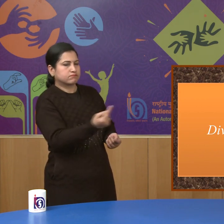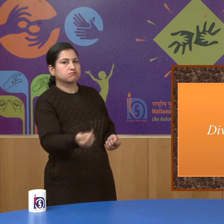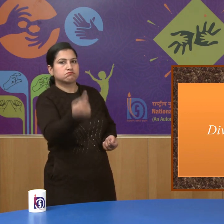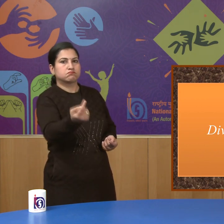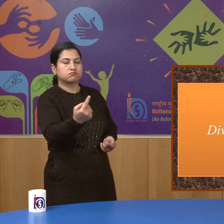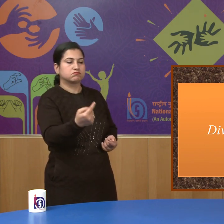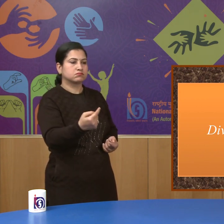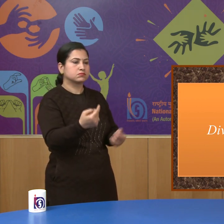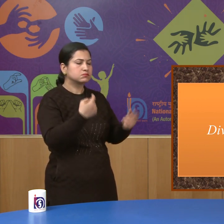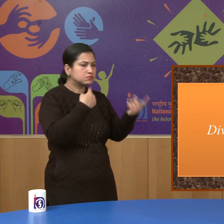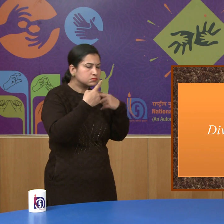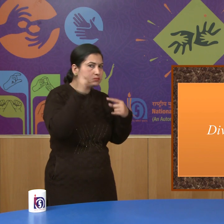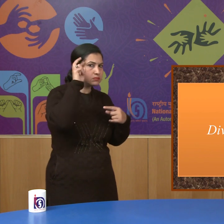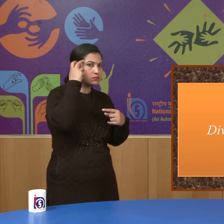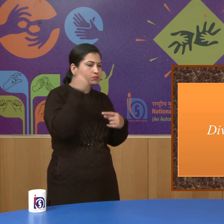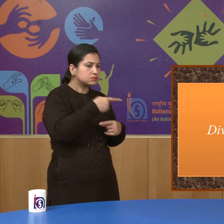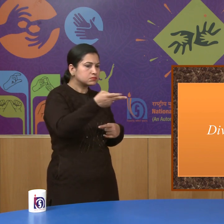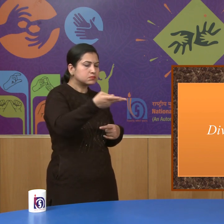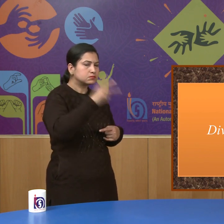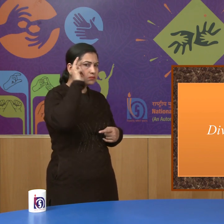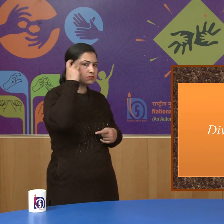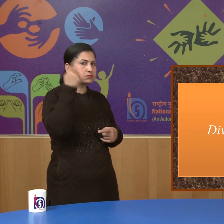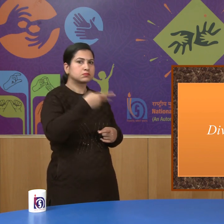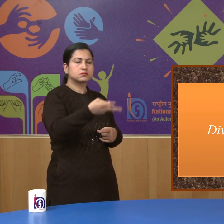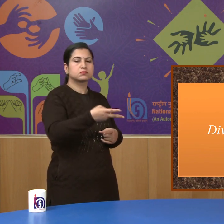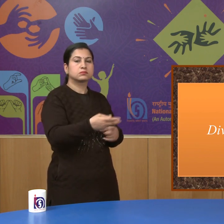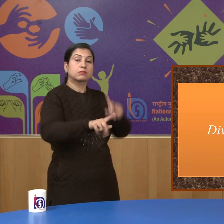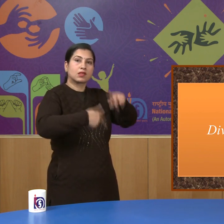Muslims and to get benefit from them